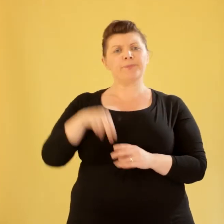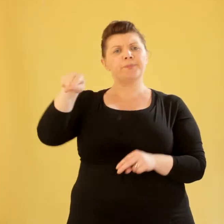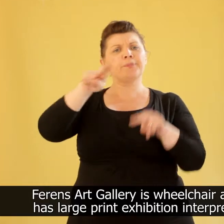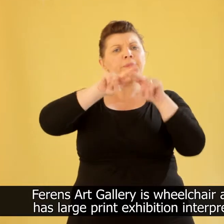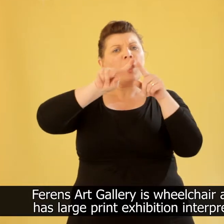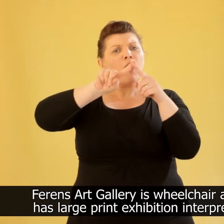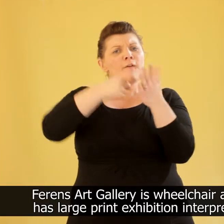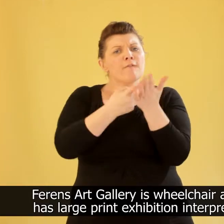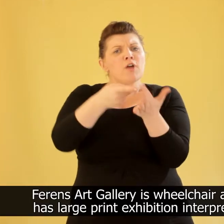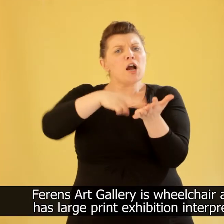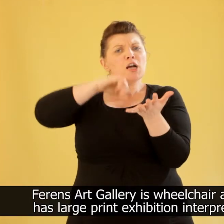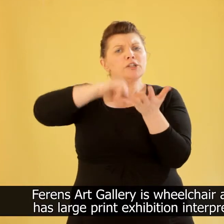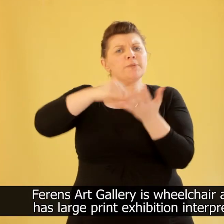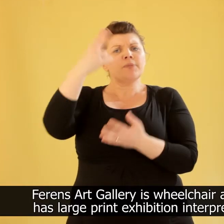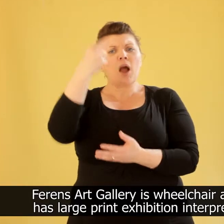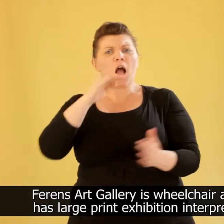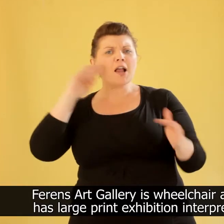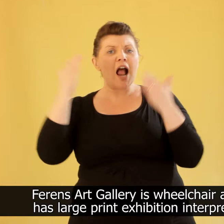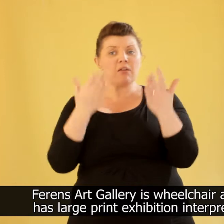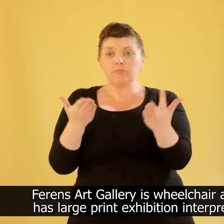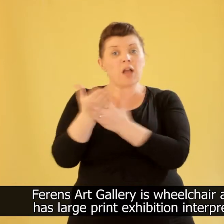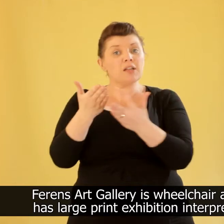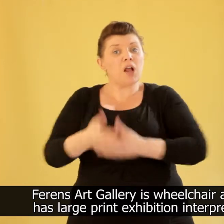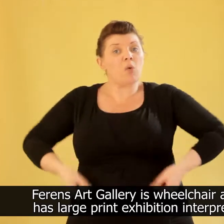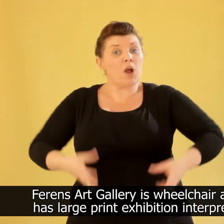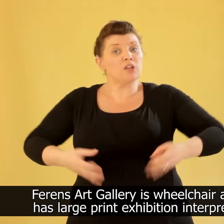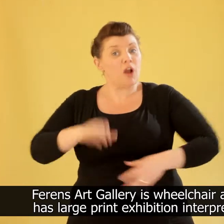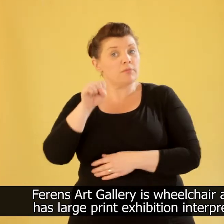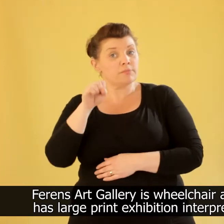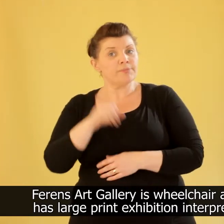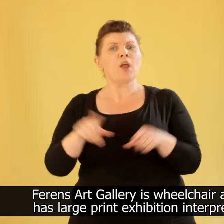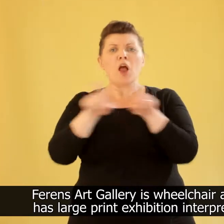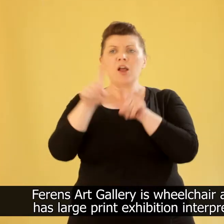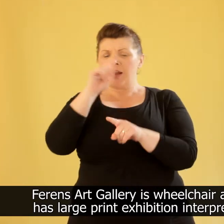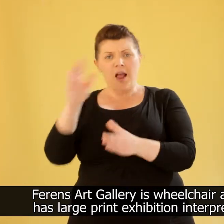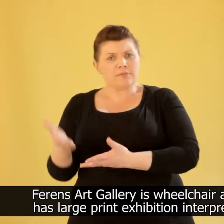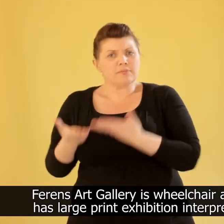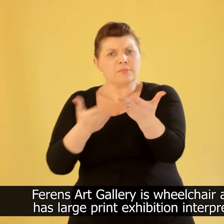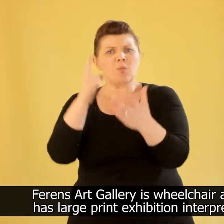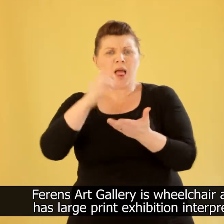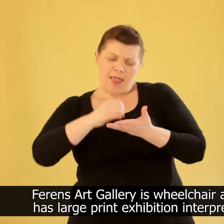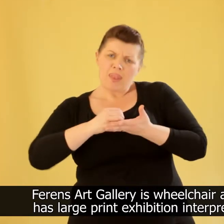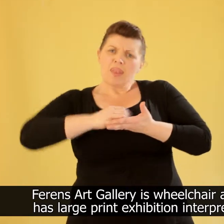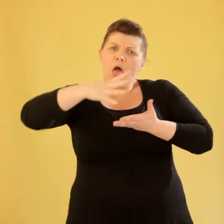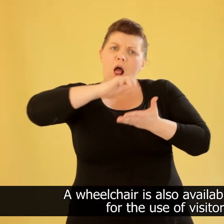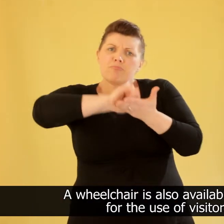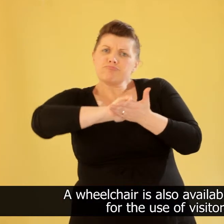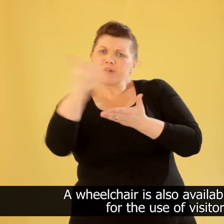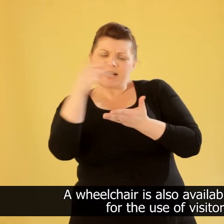Fearn's Art Gallery is wheelchair accessible and has large print exhibition interpretation panels. A wheelchair